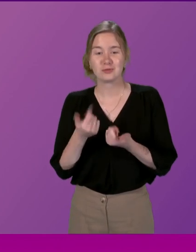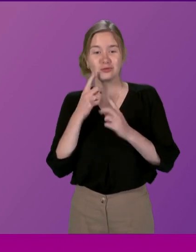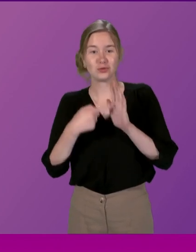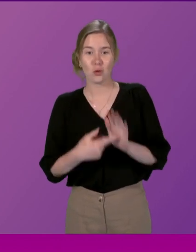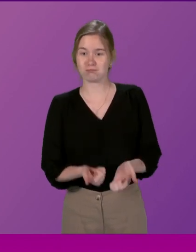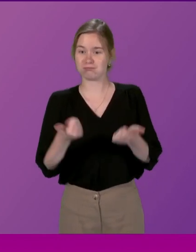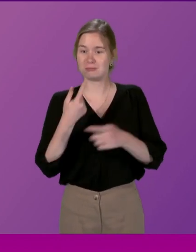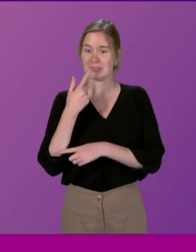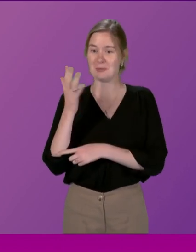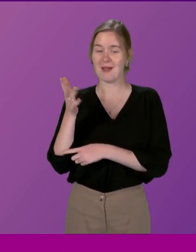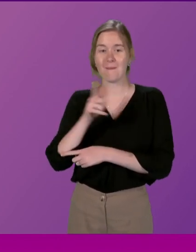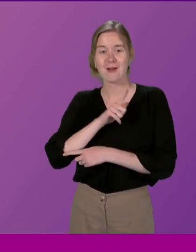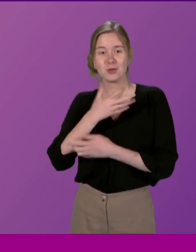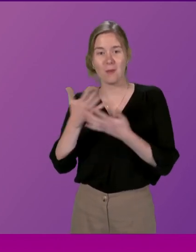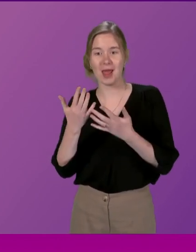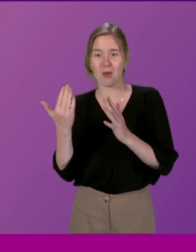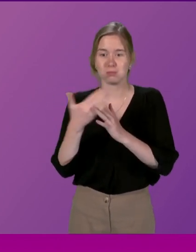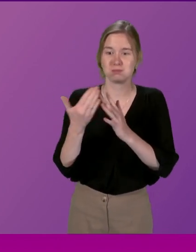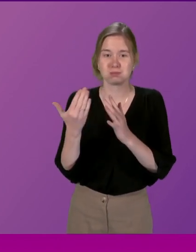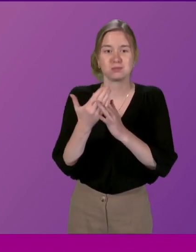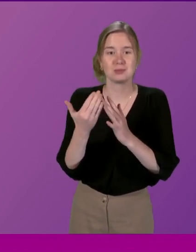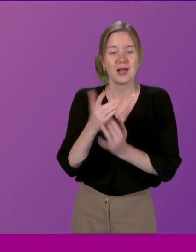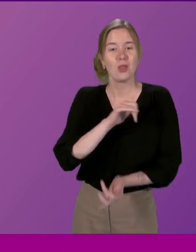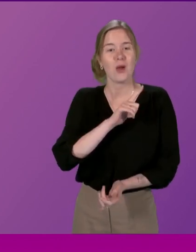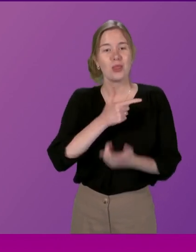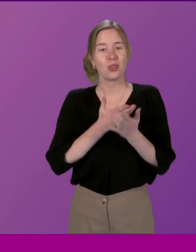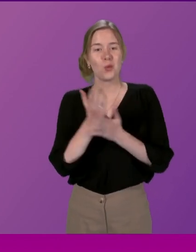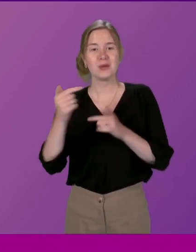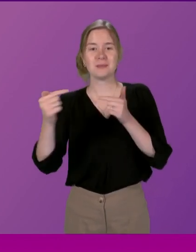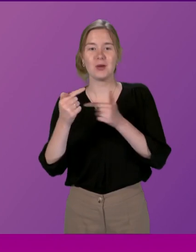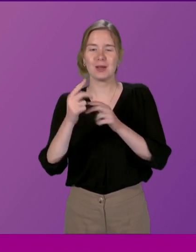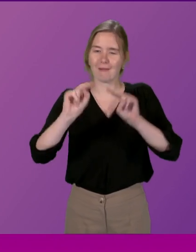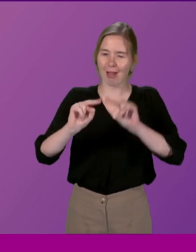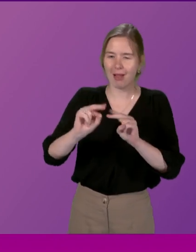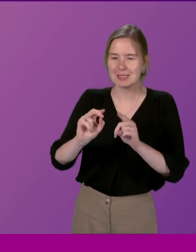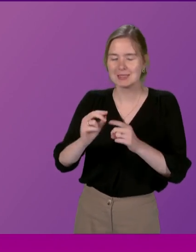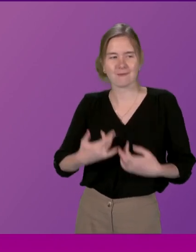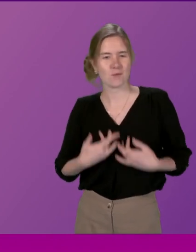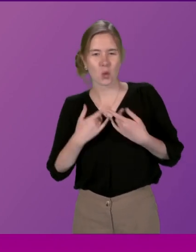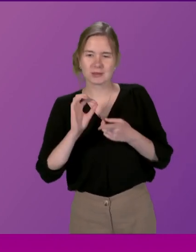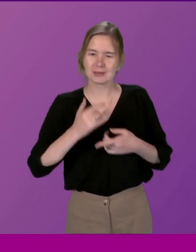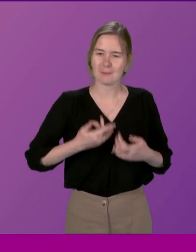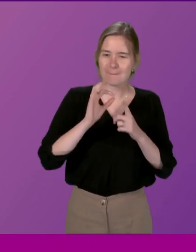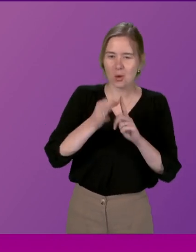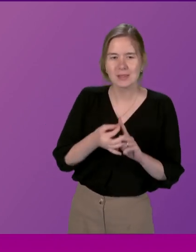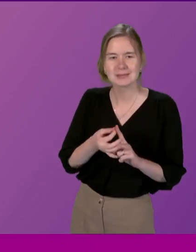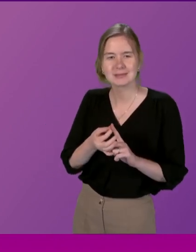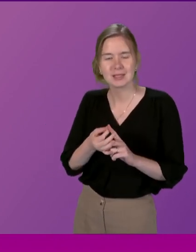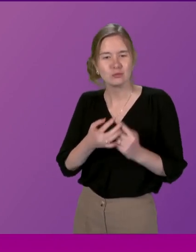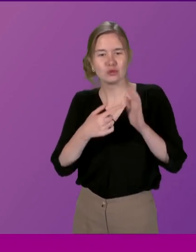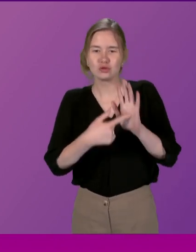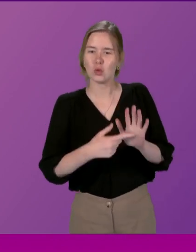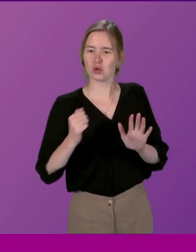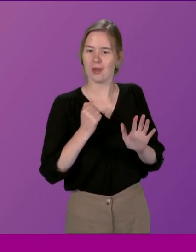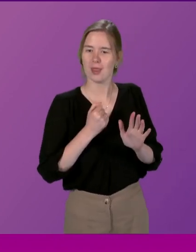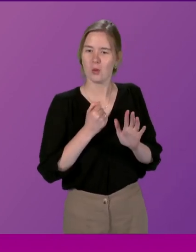because actually in debate, it is about analysing points and opinions that we can show the people of Scotland that we are testing the government,